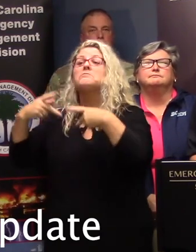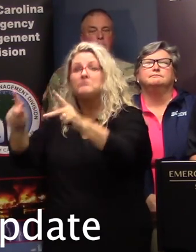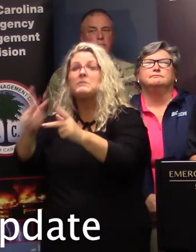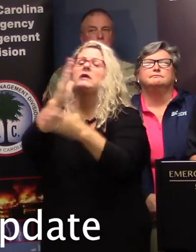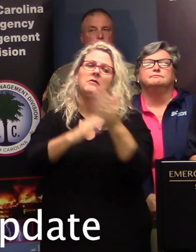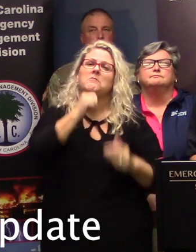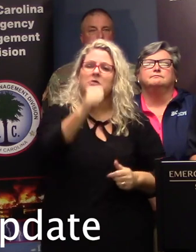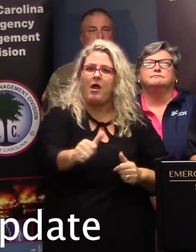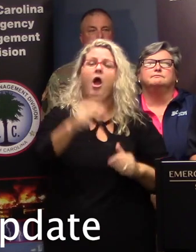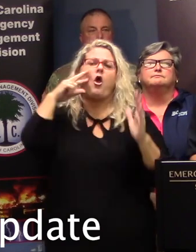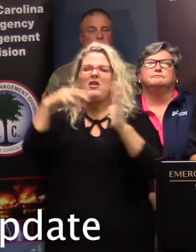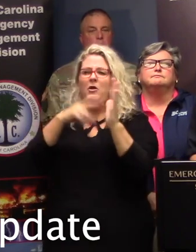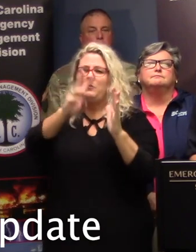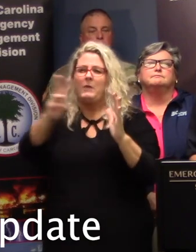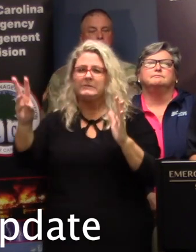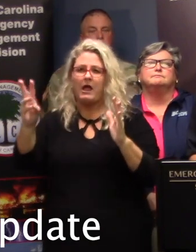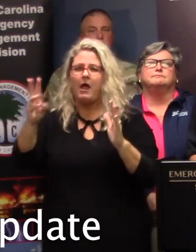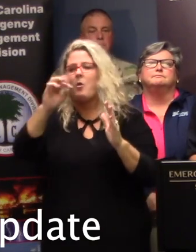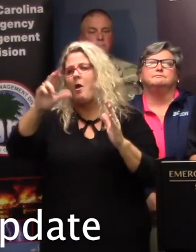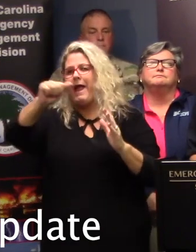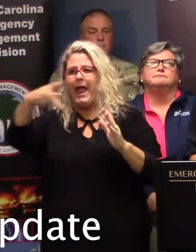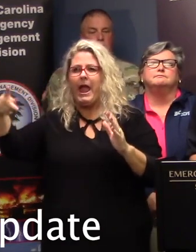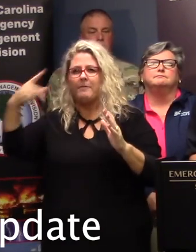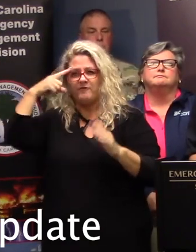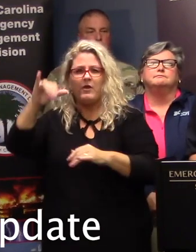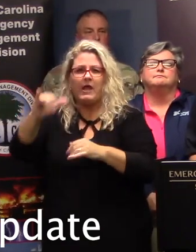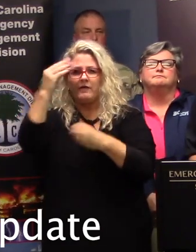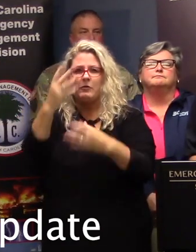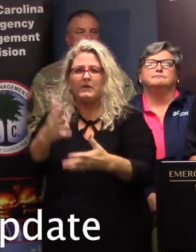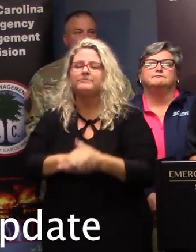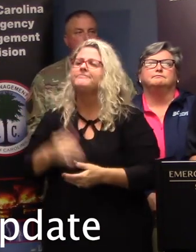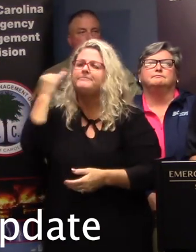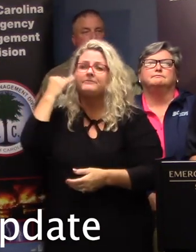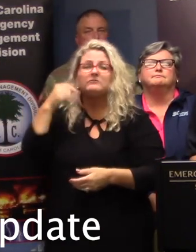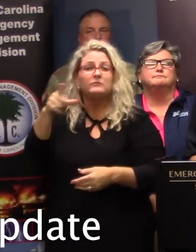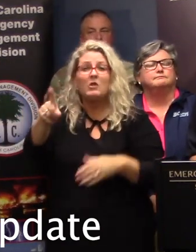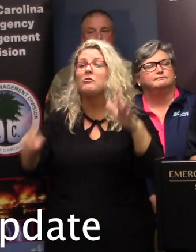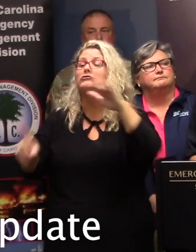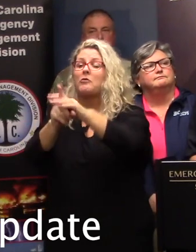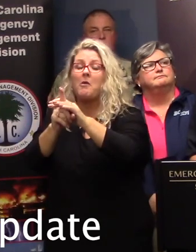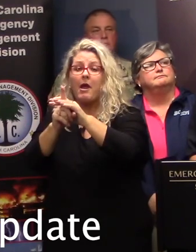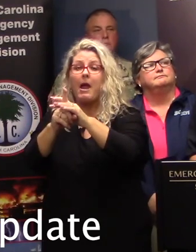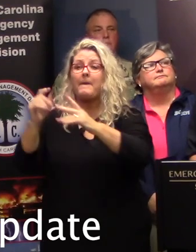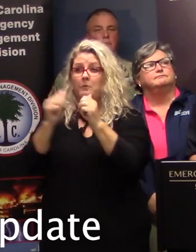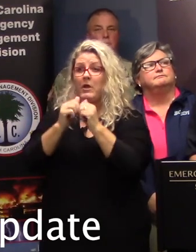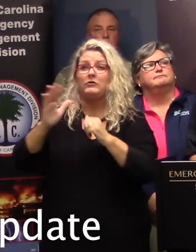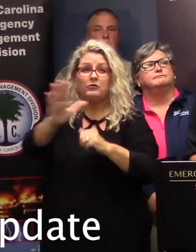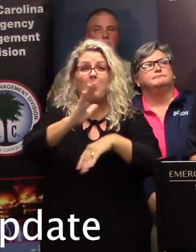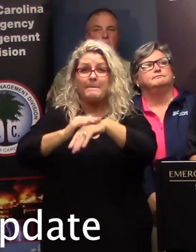be noted on the website and on our Emergency Manager App. And if you do show up with pet at a shelter, then the